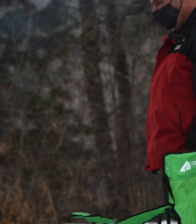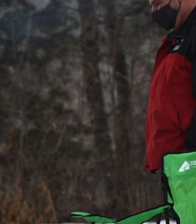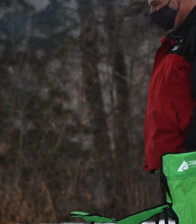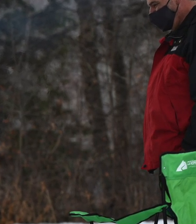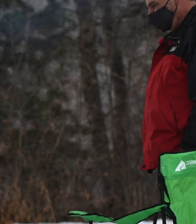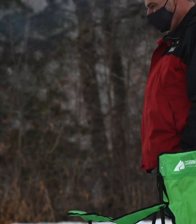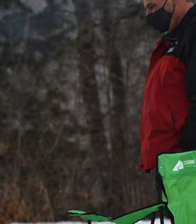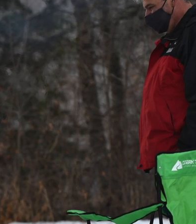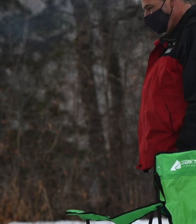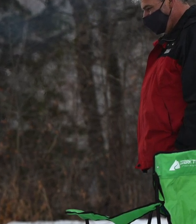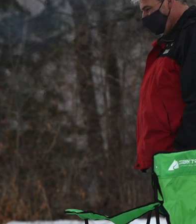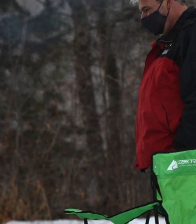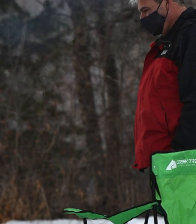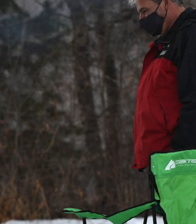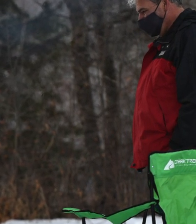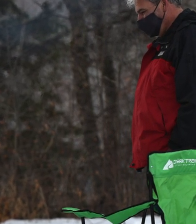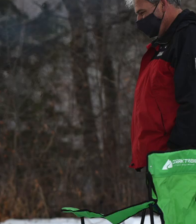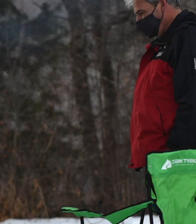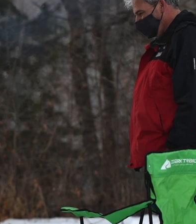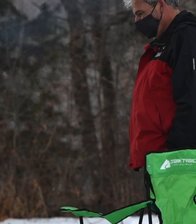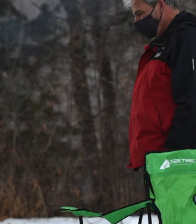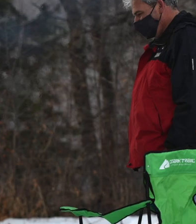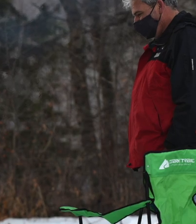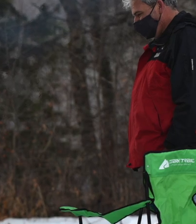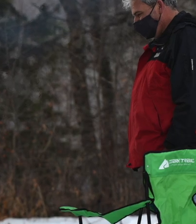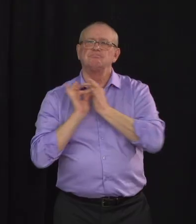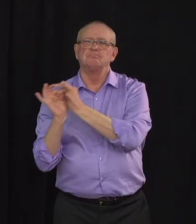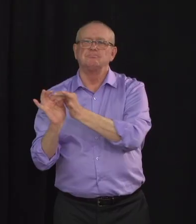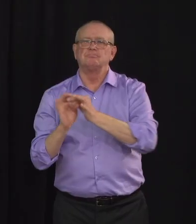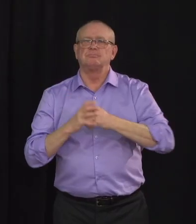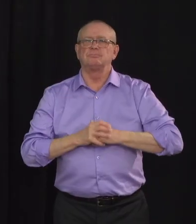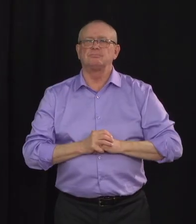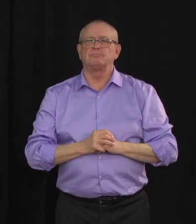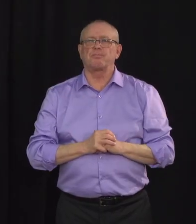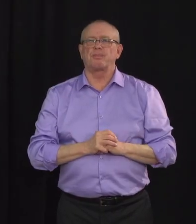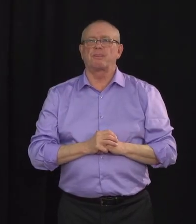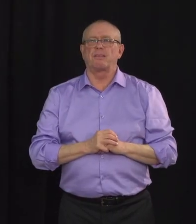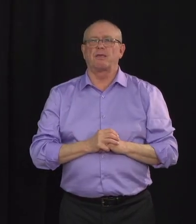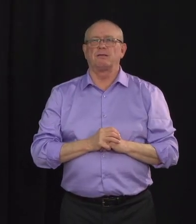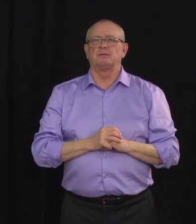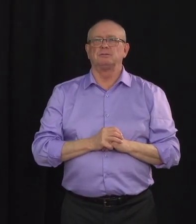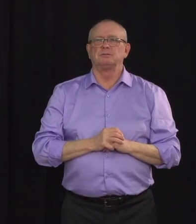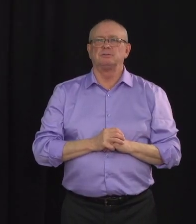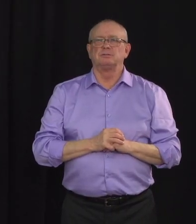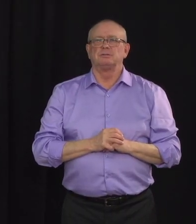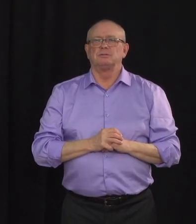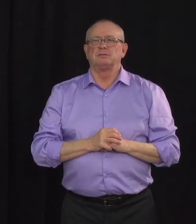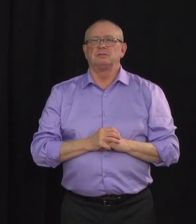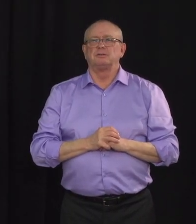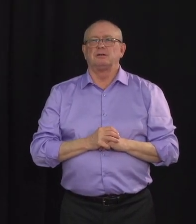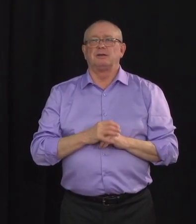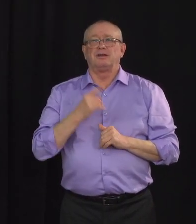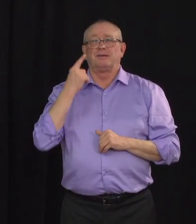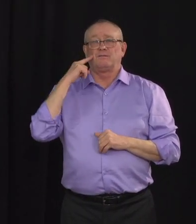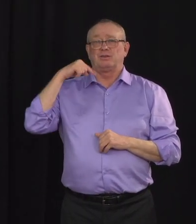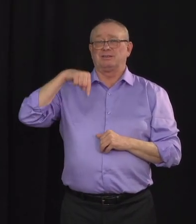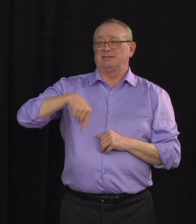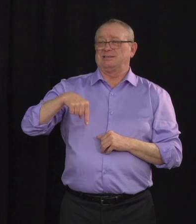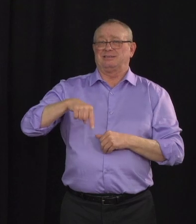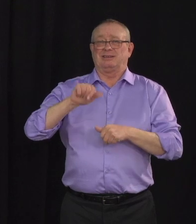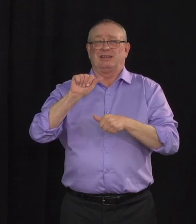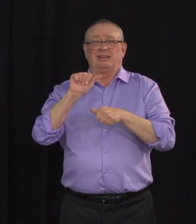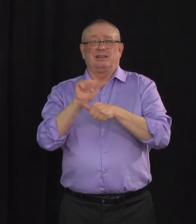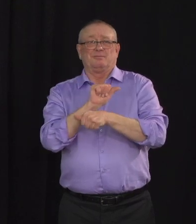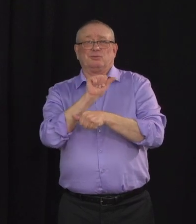And, you I think ultimately what we've seen when we look at the trajectory of COVID-19 in this province, we've seen